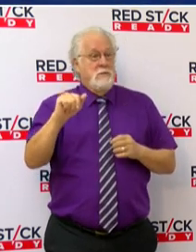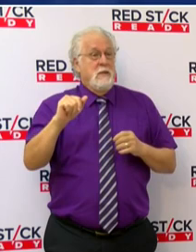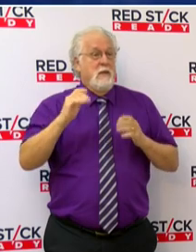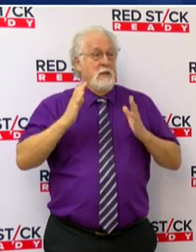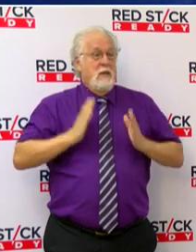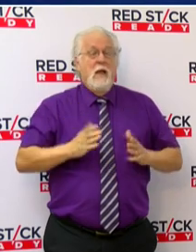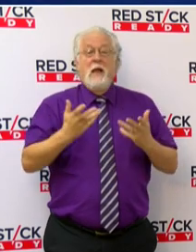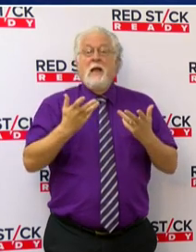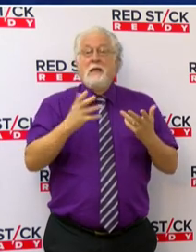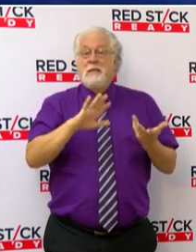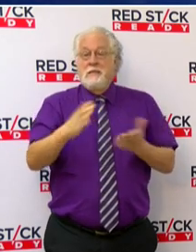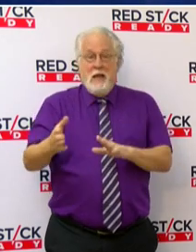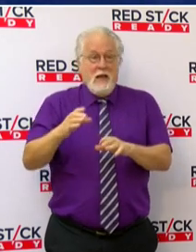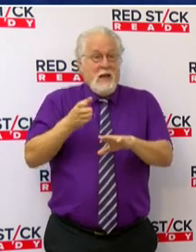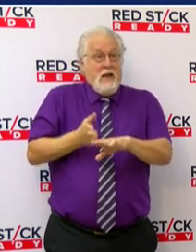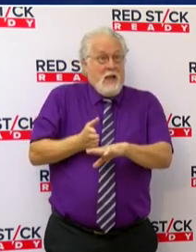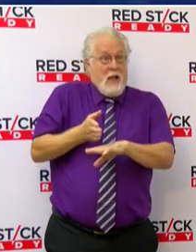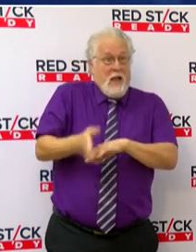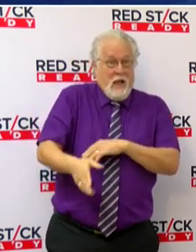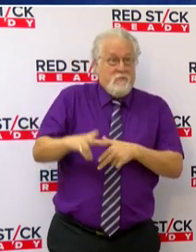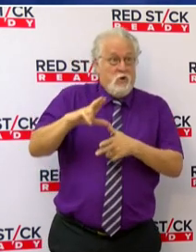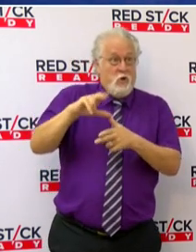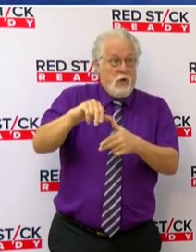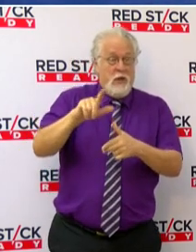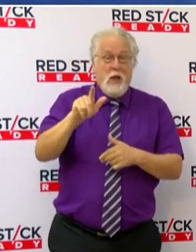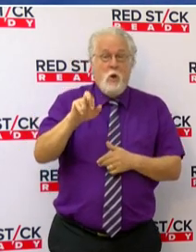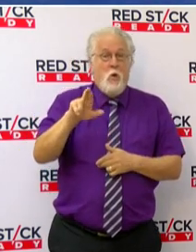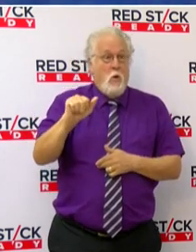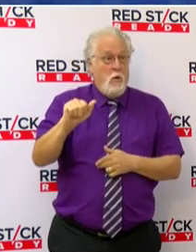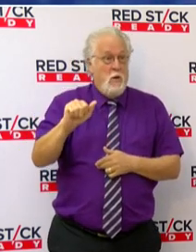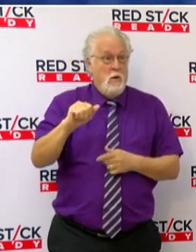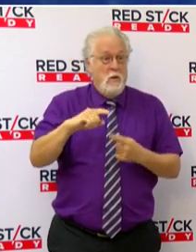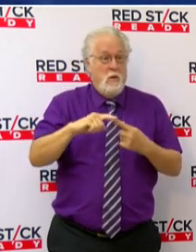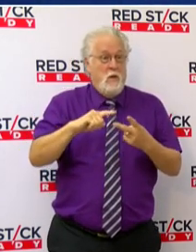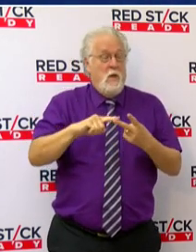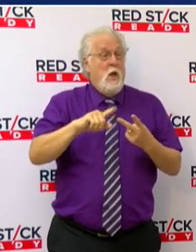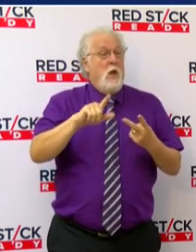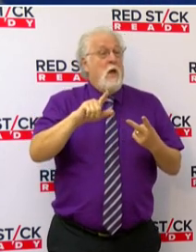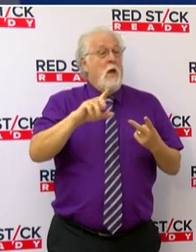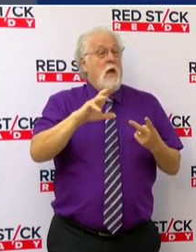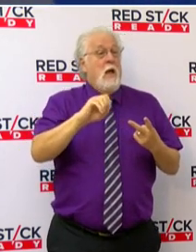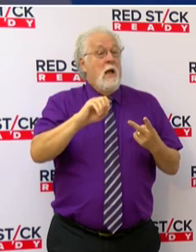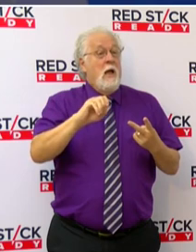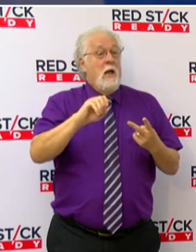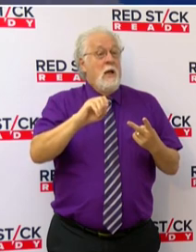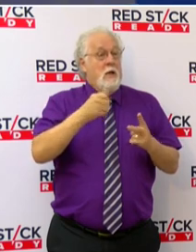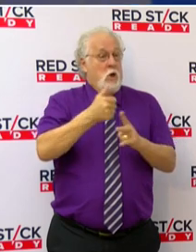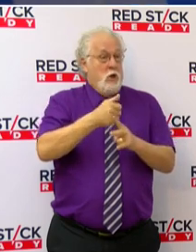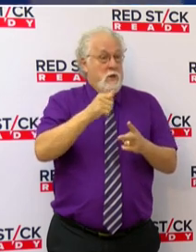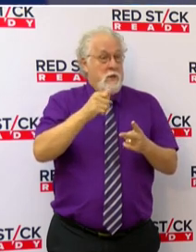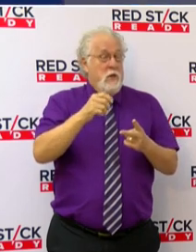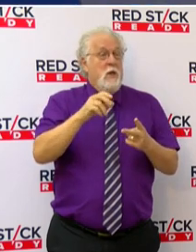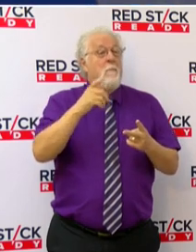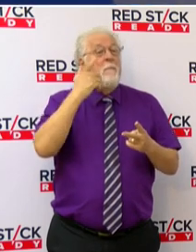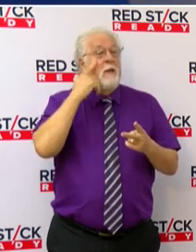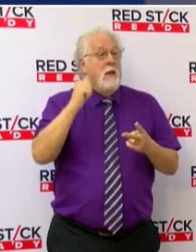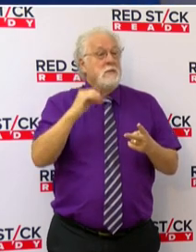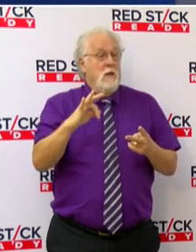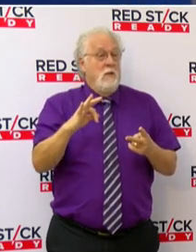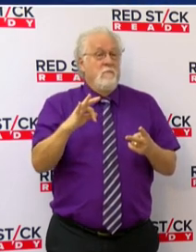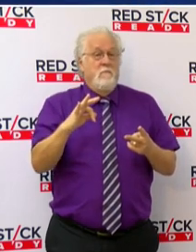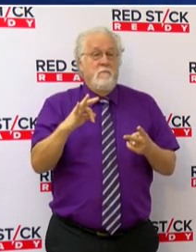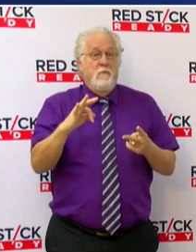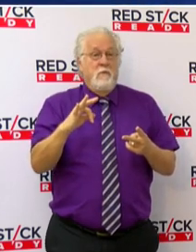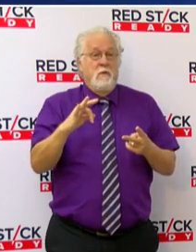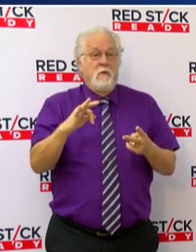have died in the aftermath of Hurricane Laura and from the hurricane itself due to